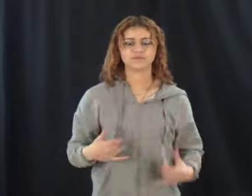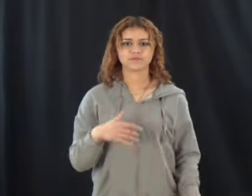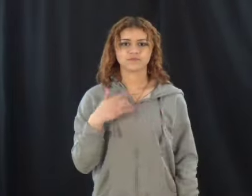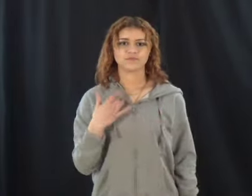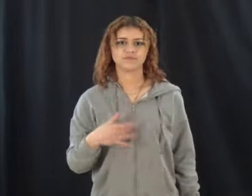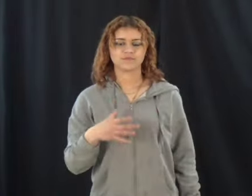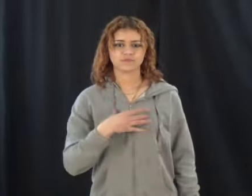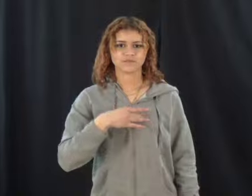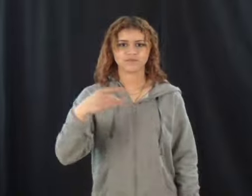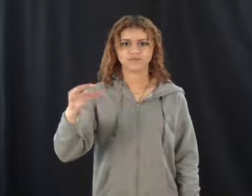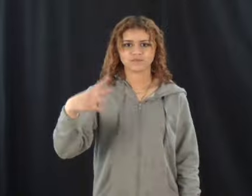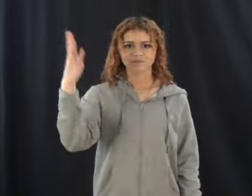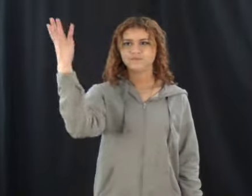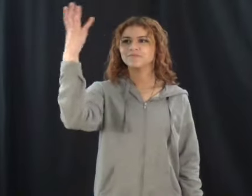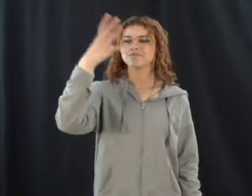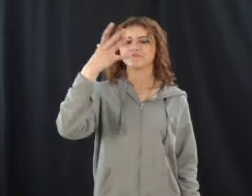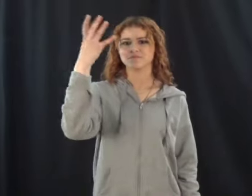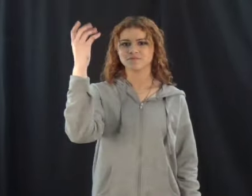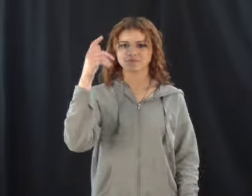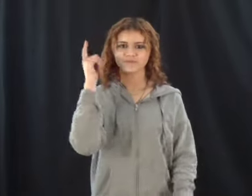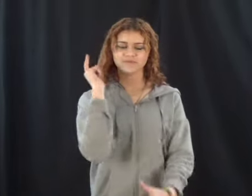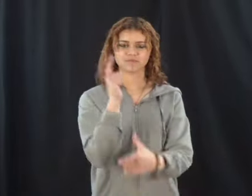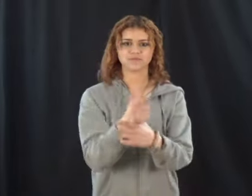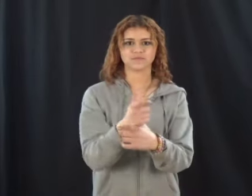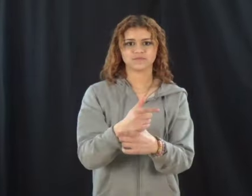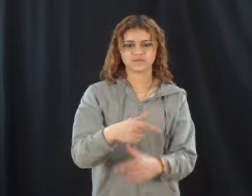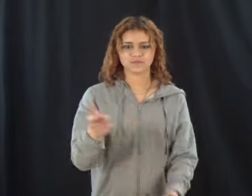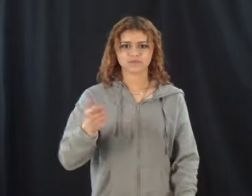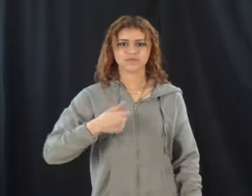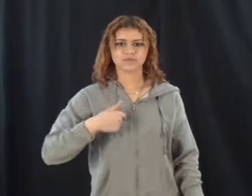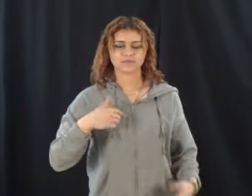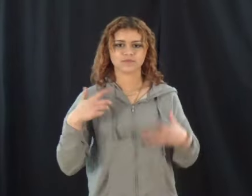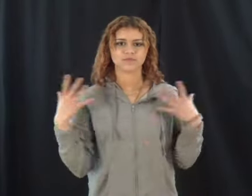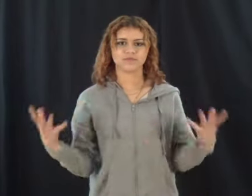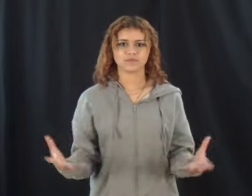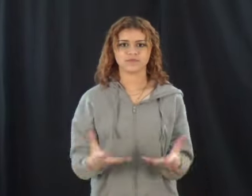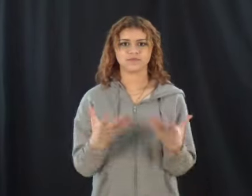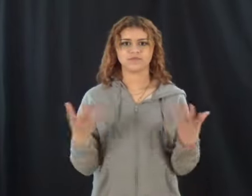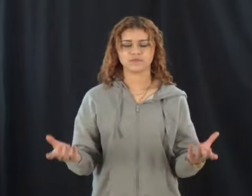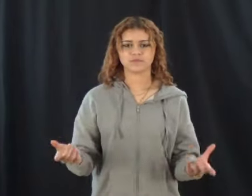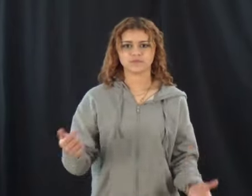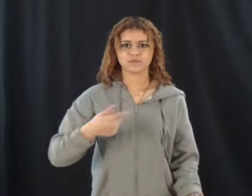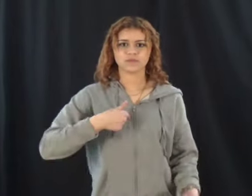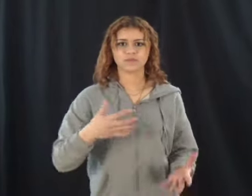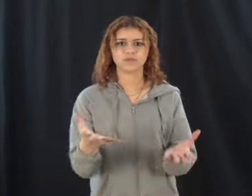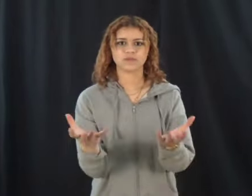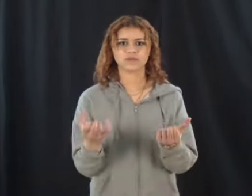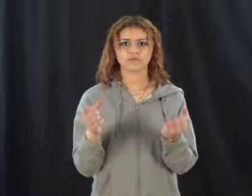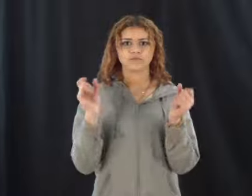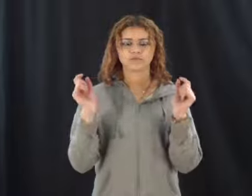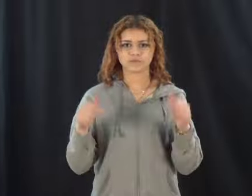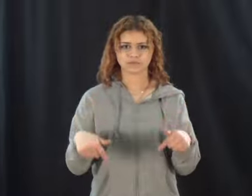moment, feels like magic No, I'm right where I wanna be